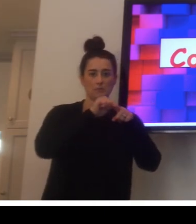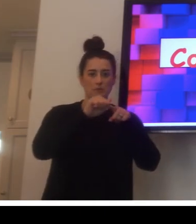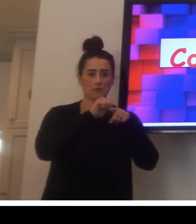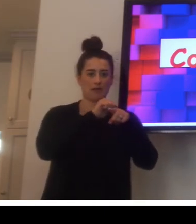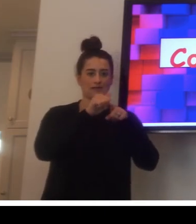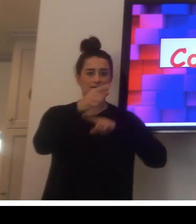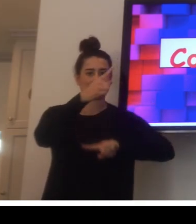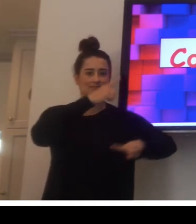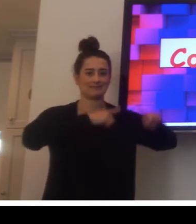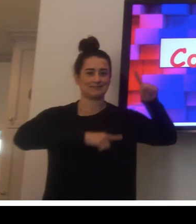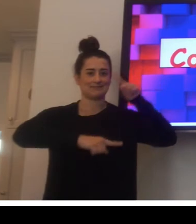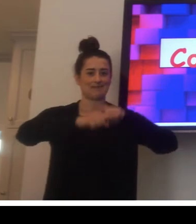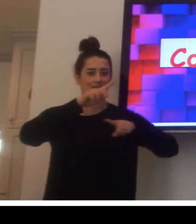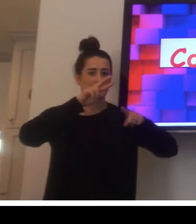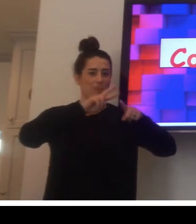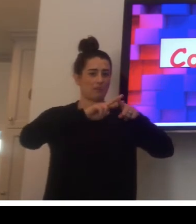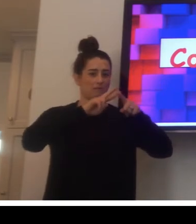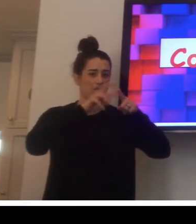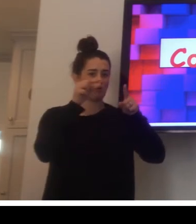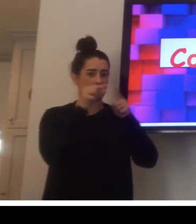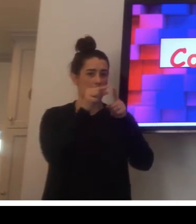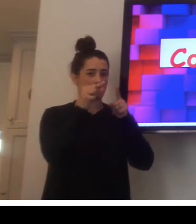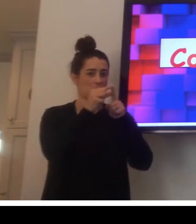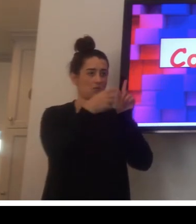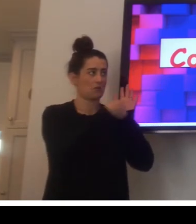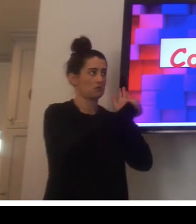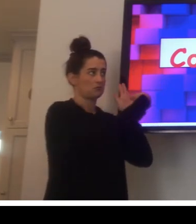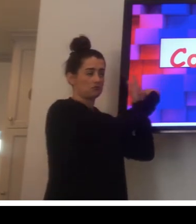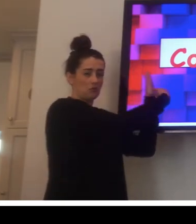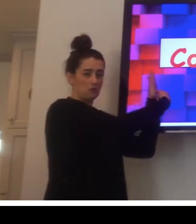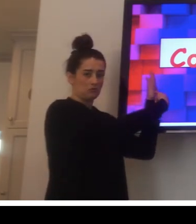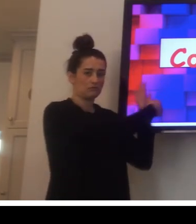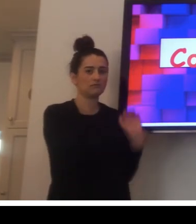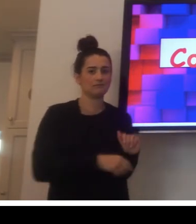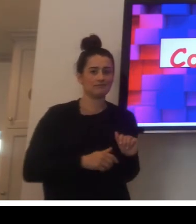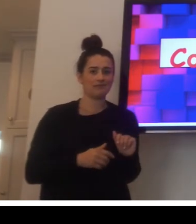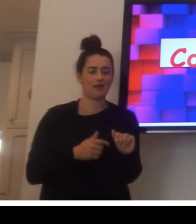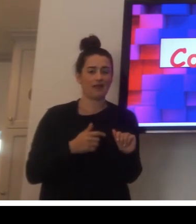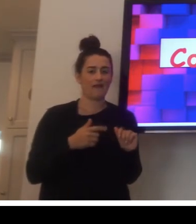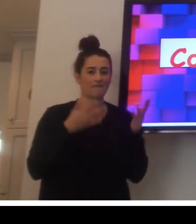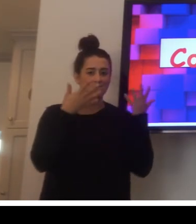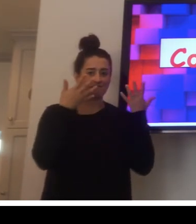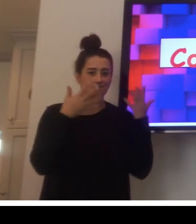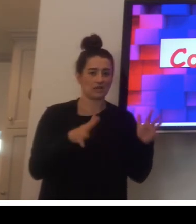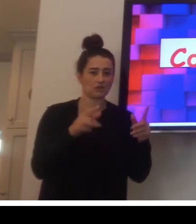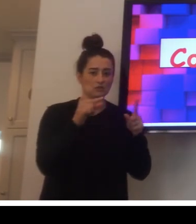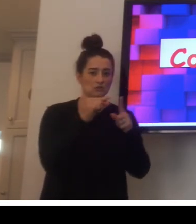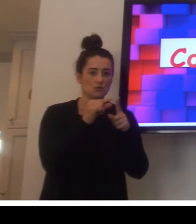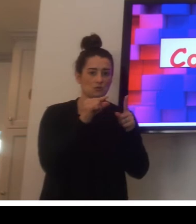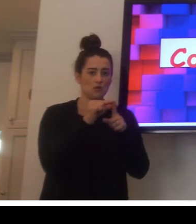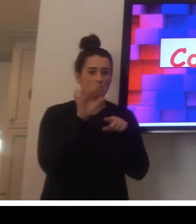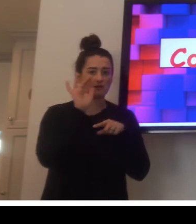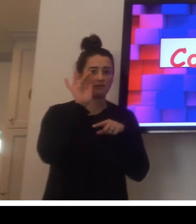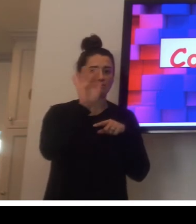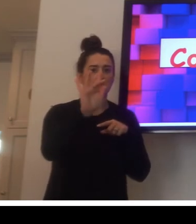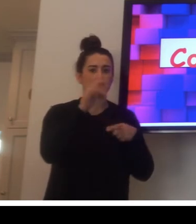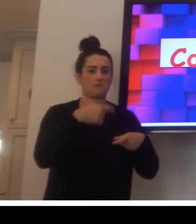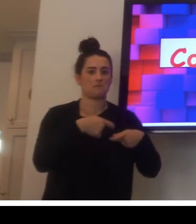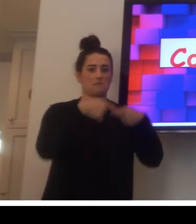Also, practice signing the vocabulary words as I show them on the screen. When I finish signing each word,